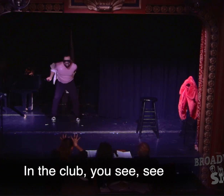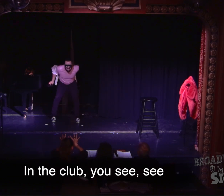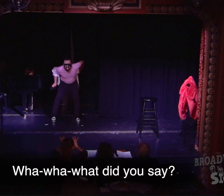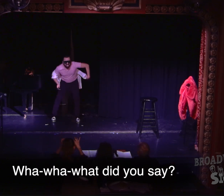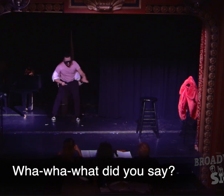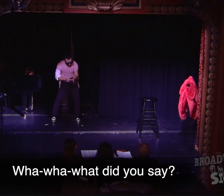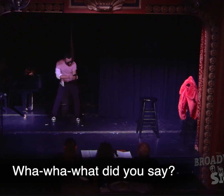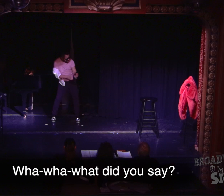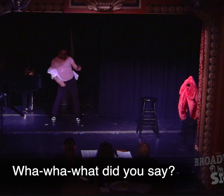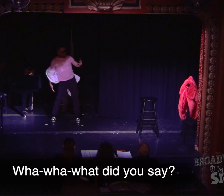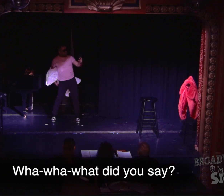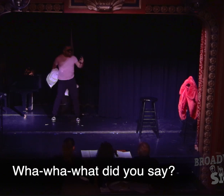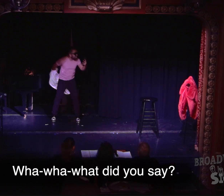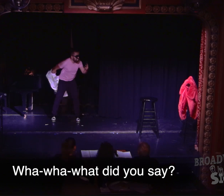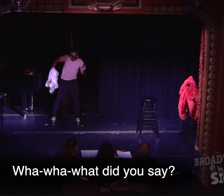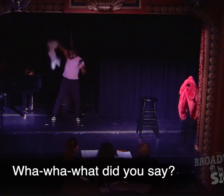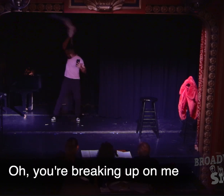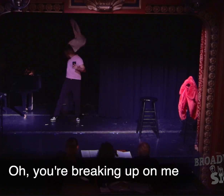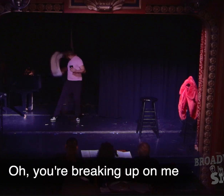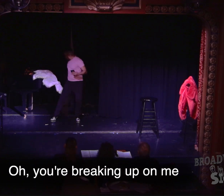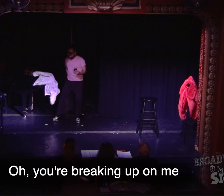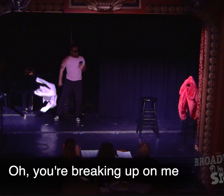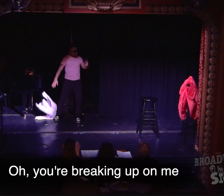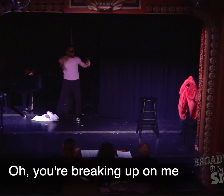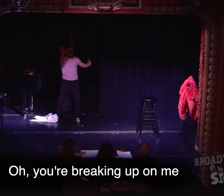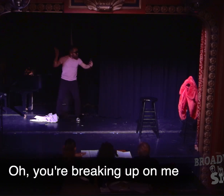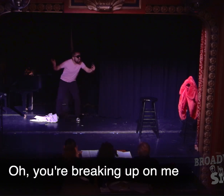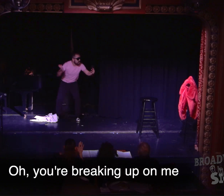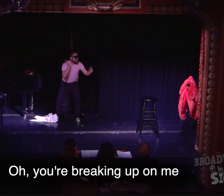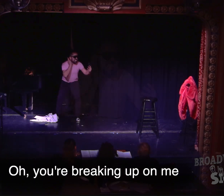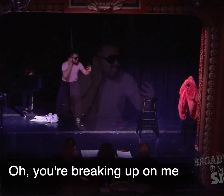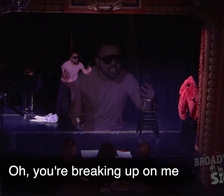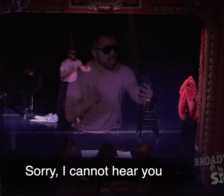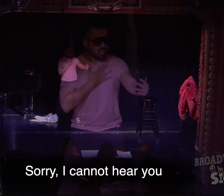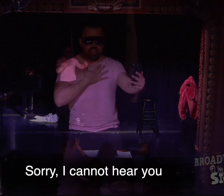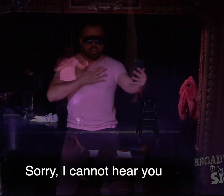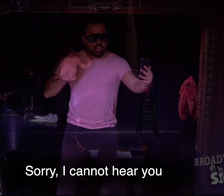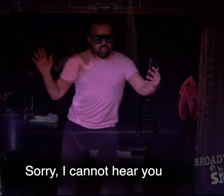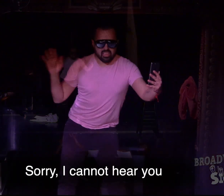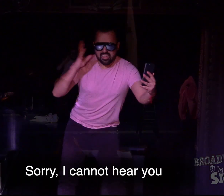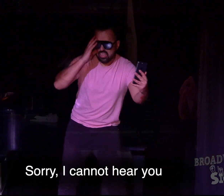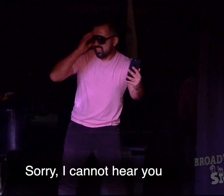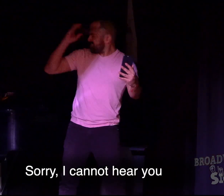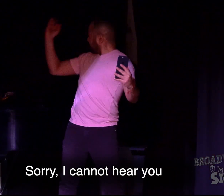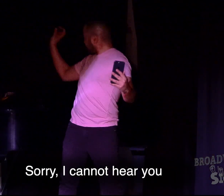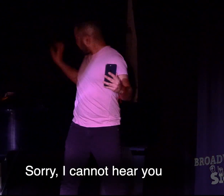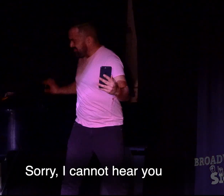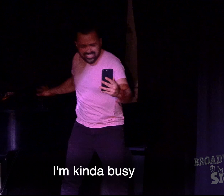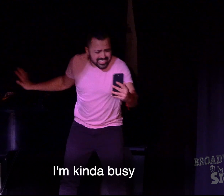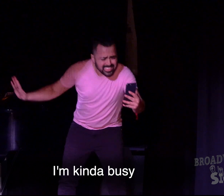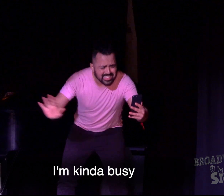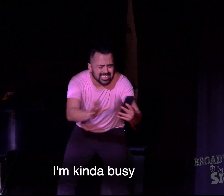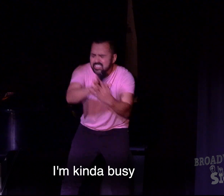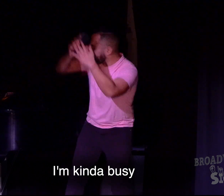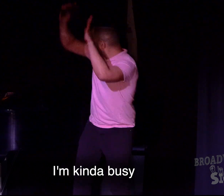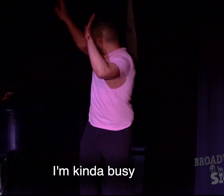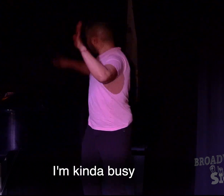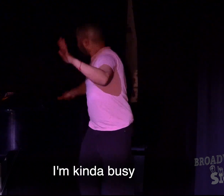What, what, what did you say, oh, you're breaking up on me Sorry, I cannot hear you, I'm kind of busy